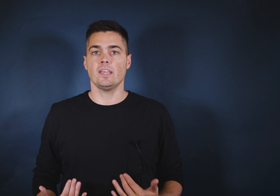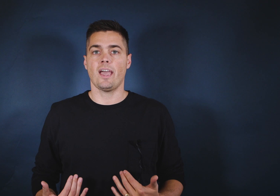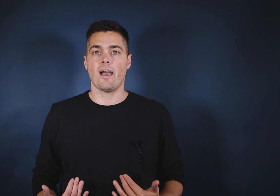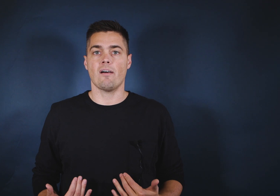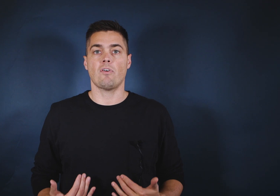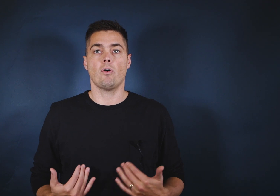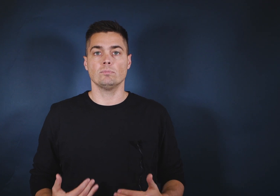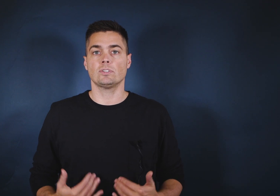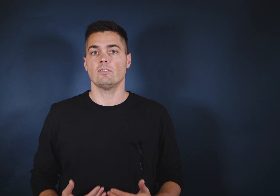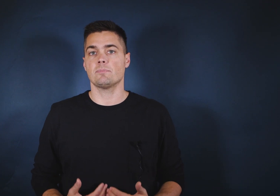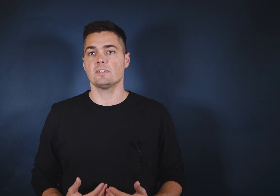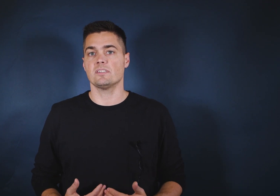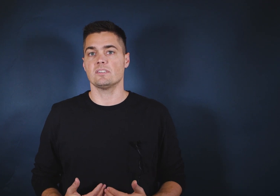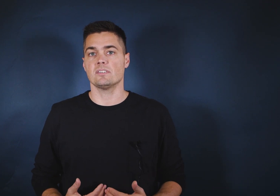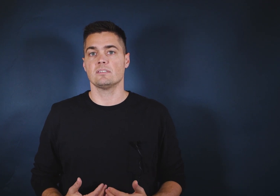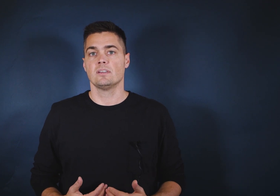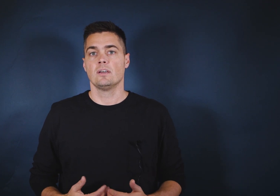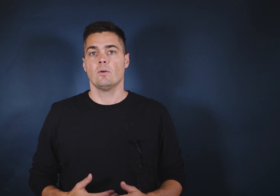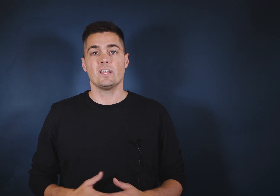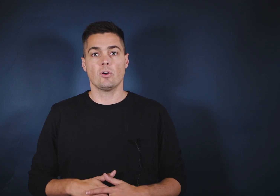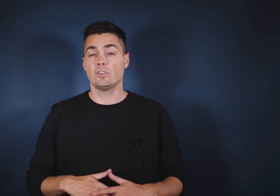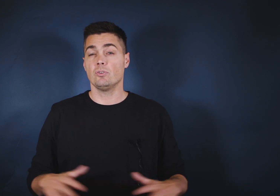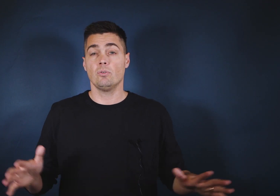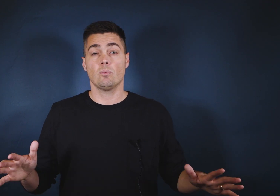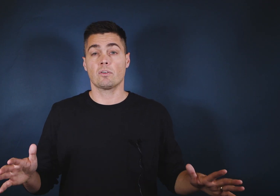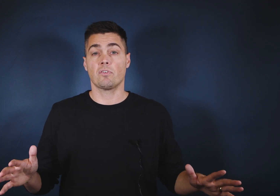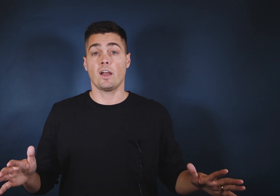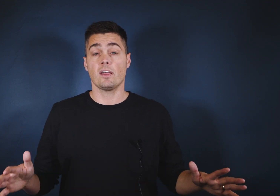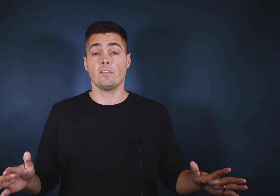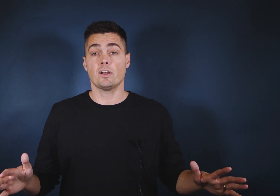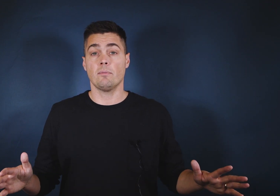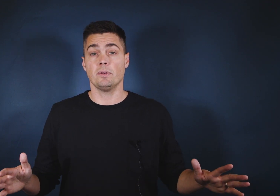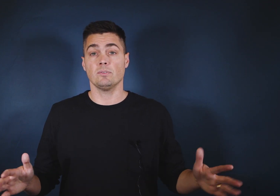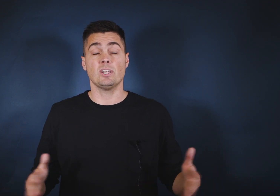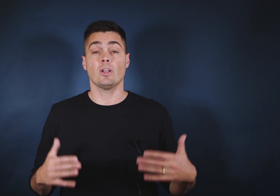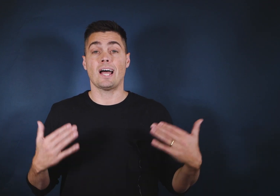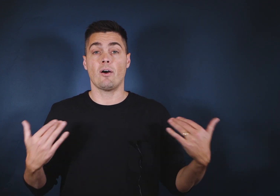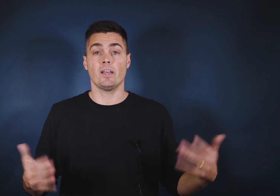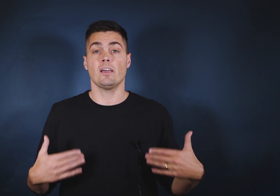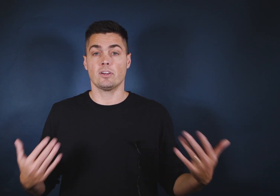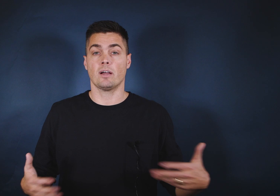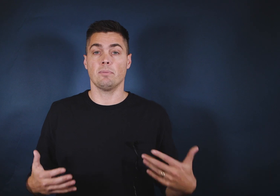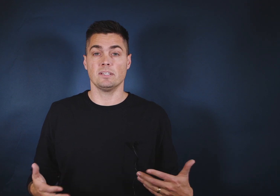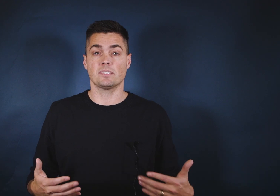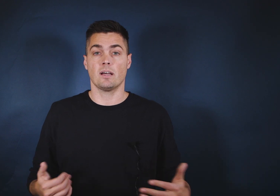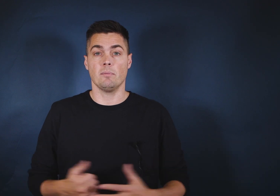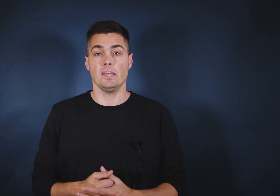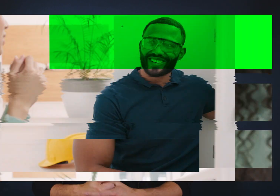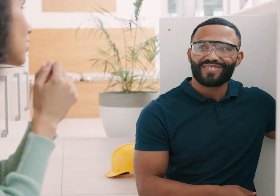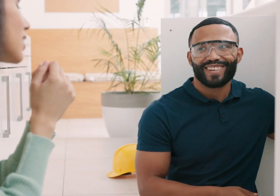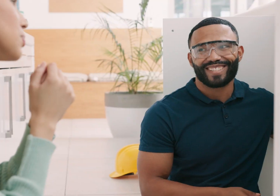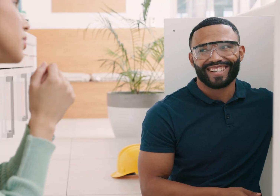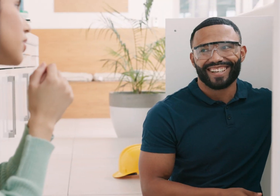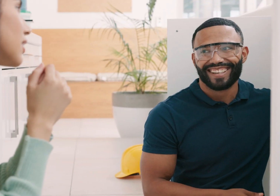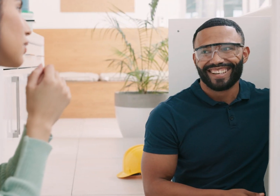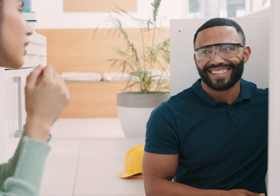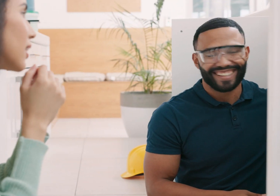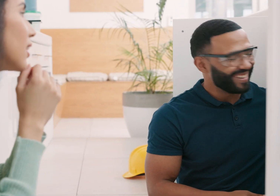have home service businesses. We don't do work for any other company. We don't allow any other companies to come in and get marketing services.